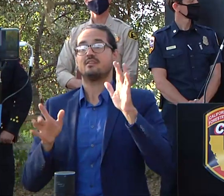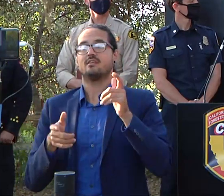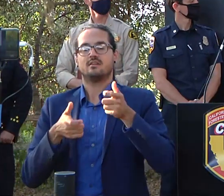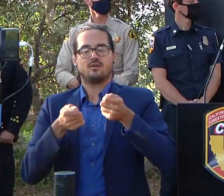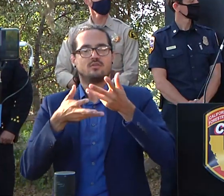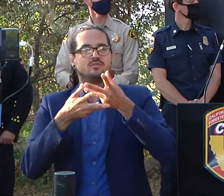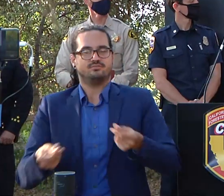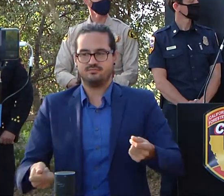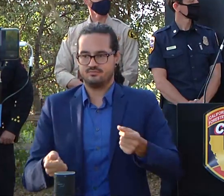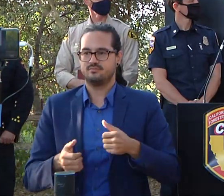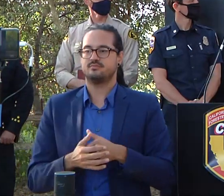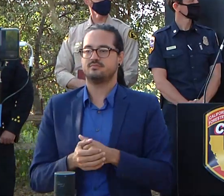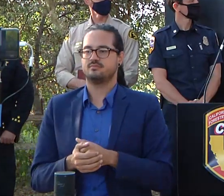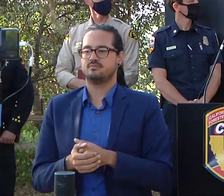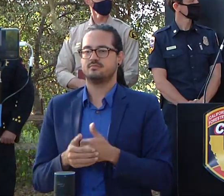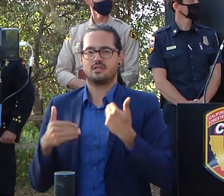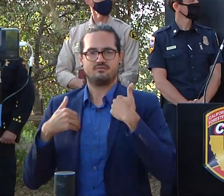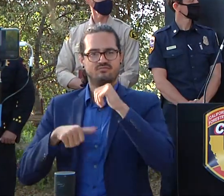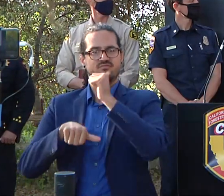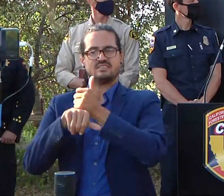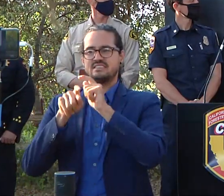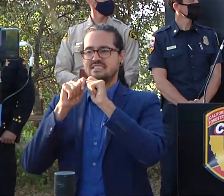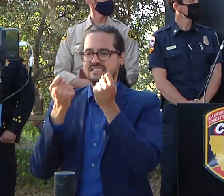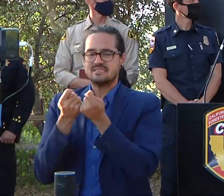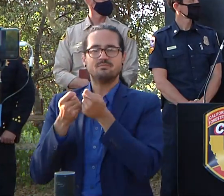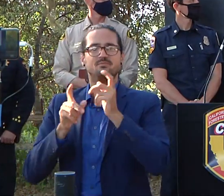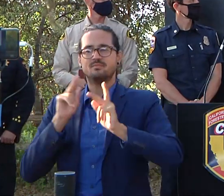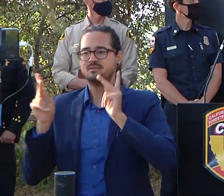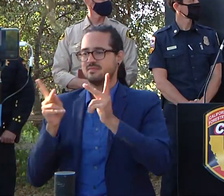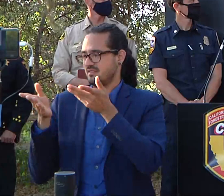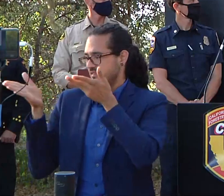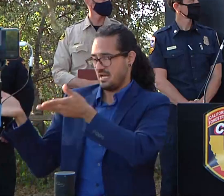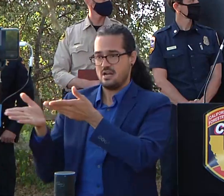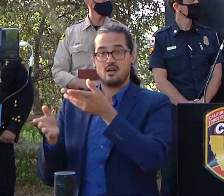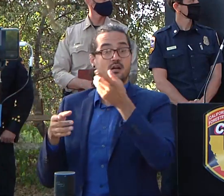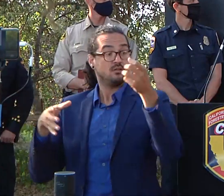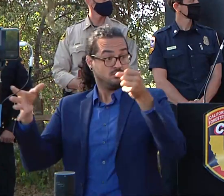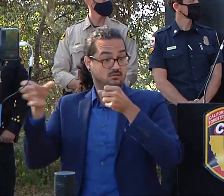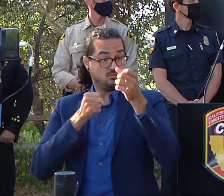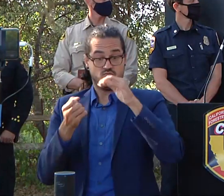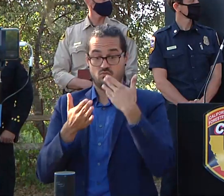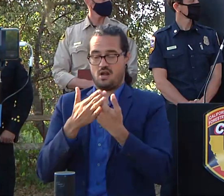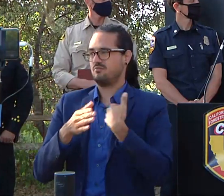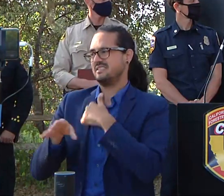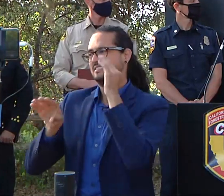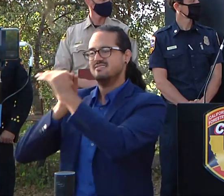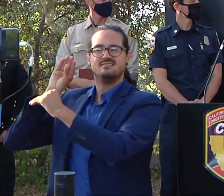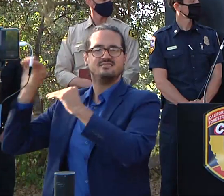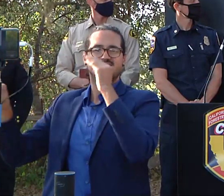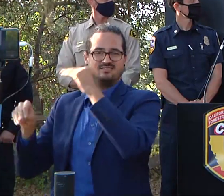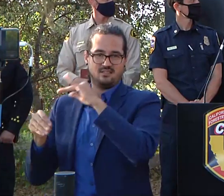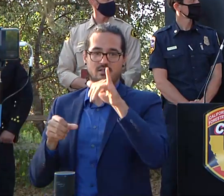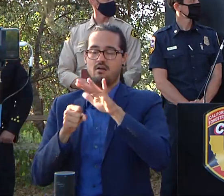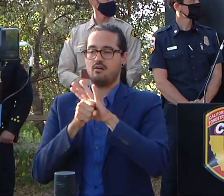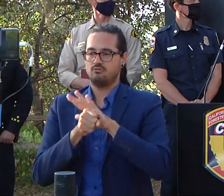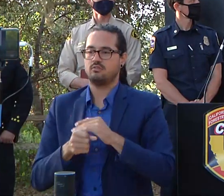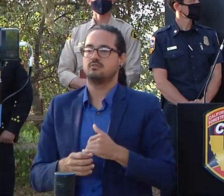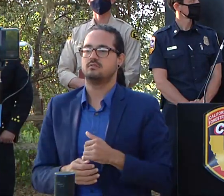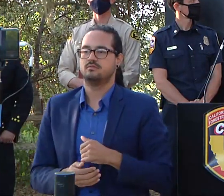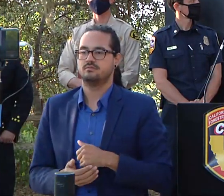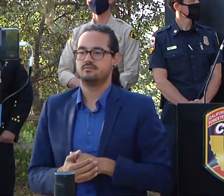resources in there and we were able to put additional resources in there today uh to help uh with that effort so that's really going well